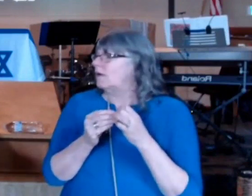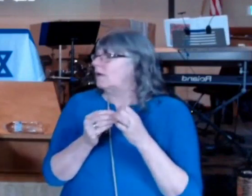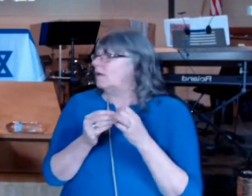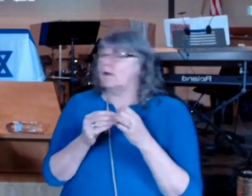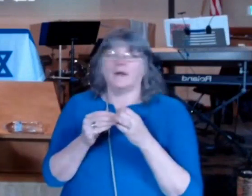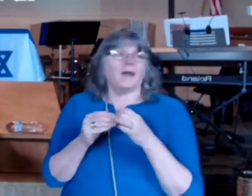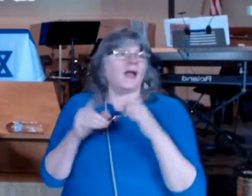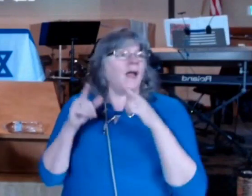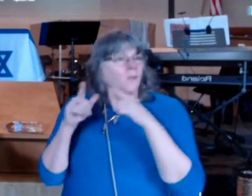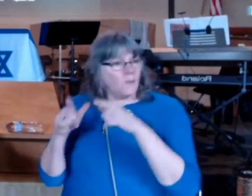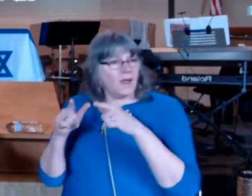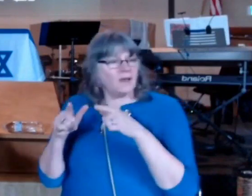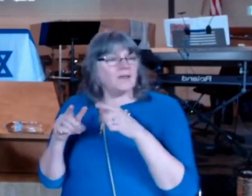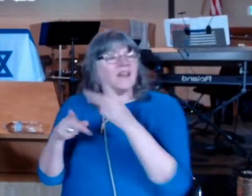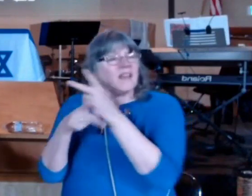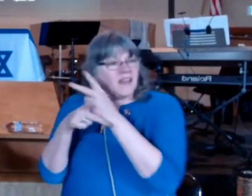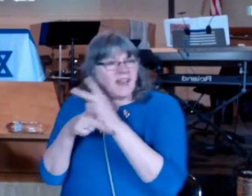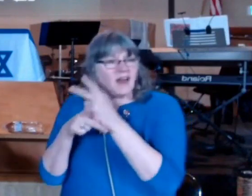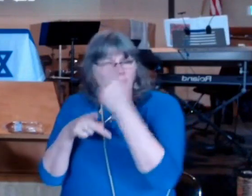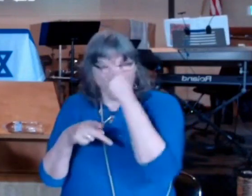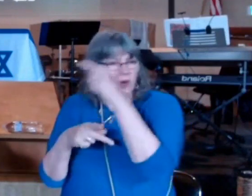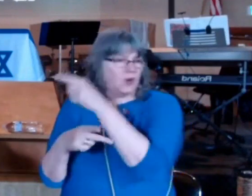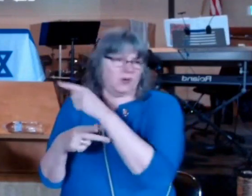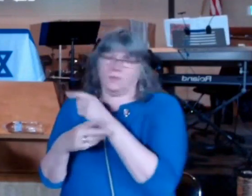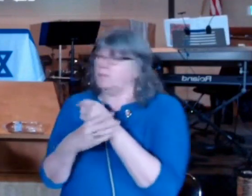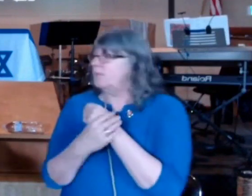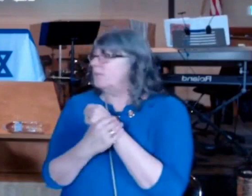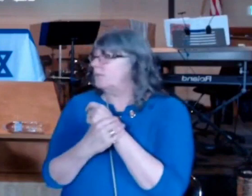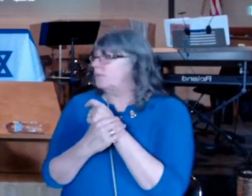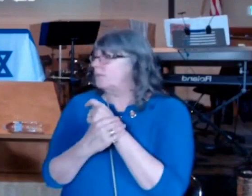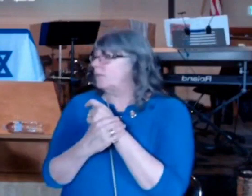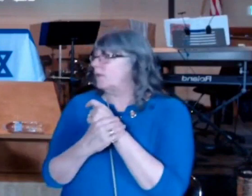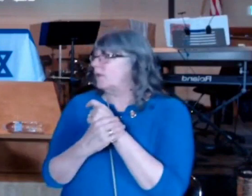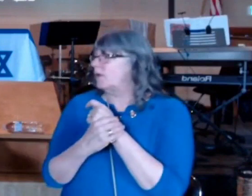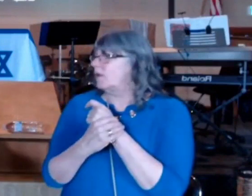care for her at his own risk now we have in the